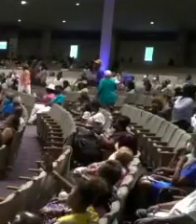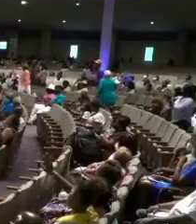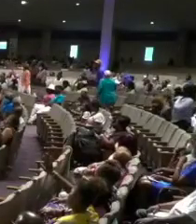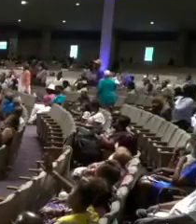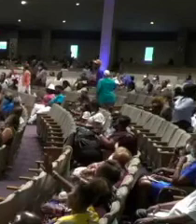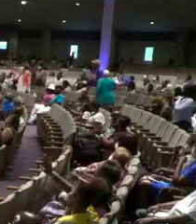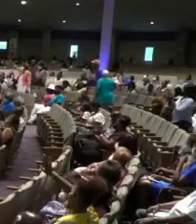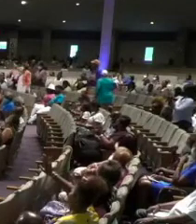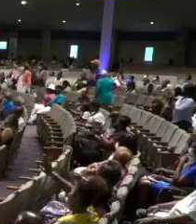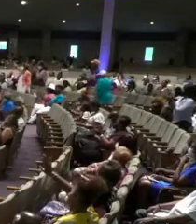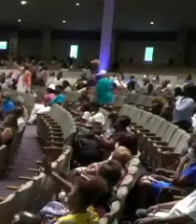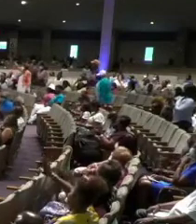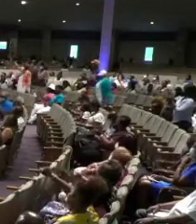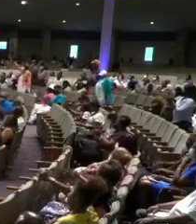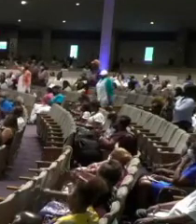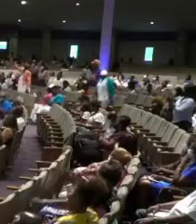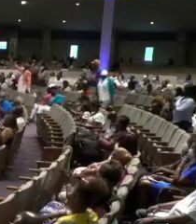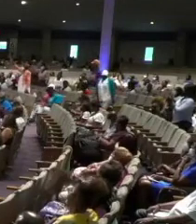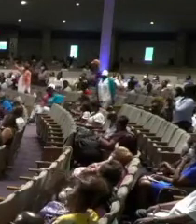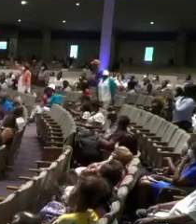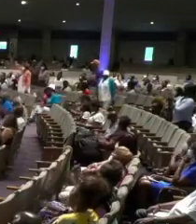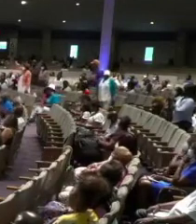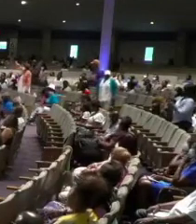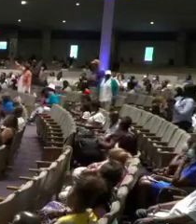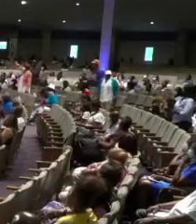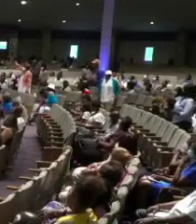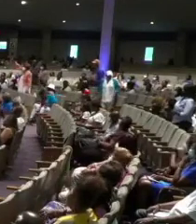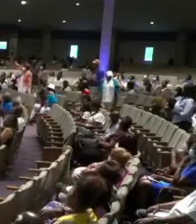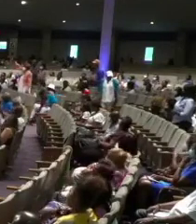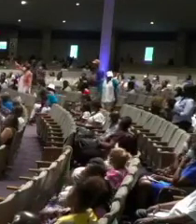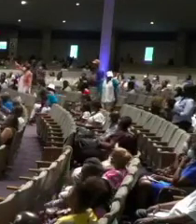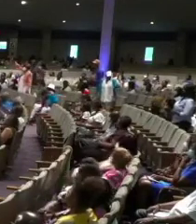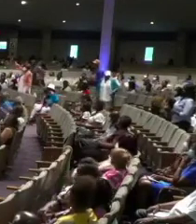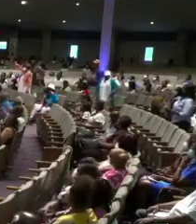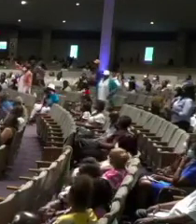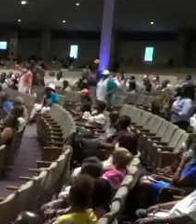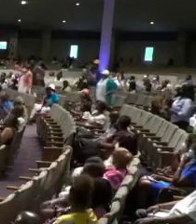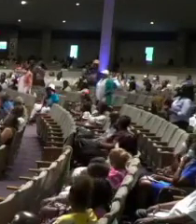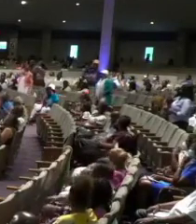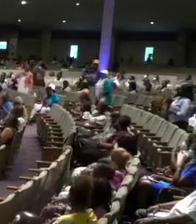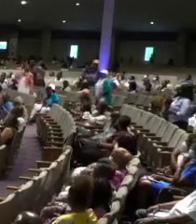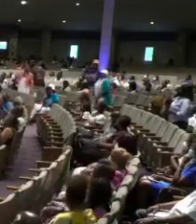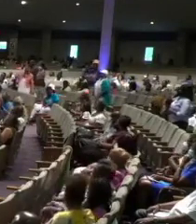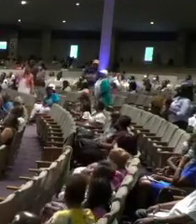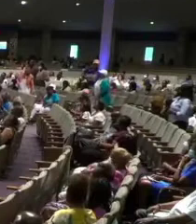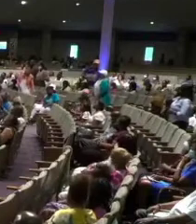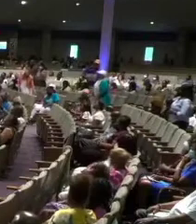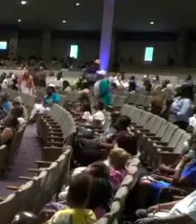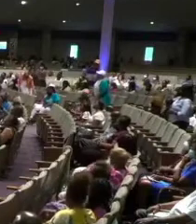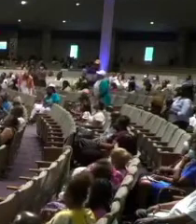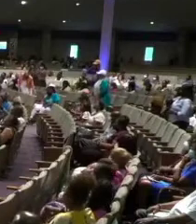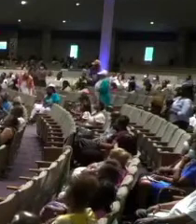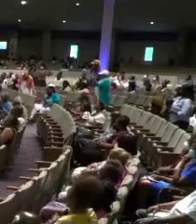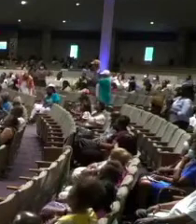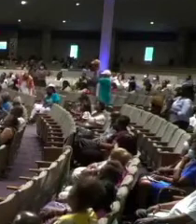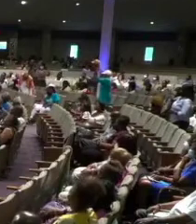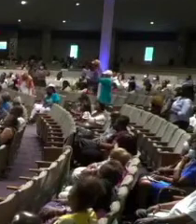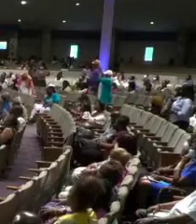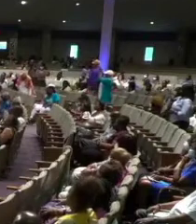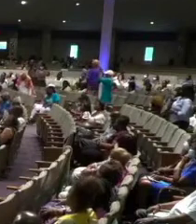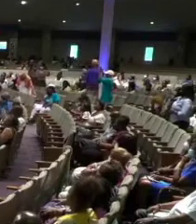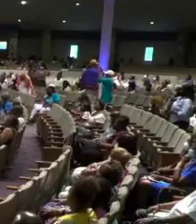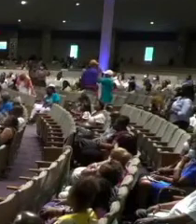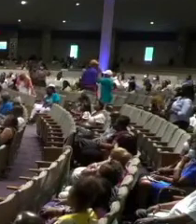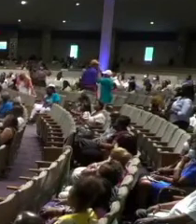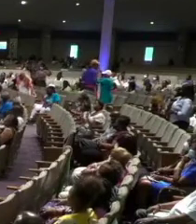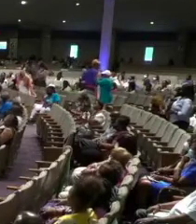Give him a 90 days. Something is about to turn in the laughter that happens in set time.